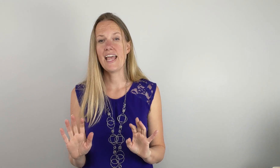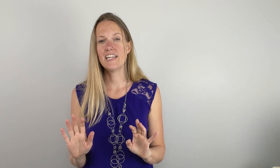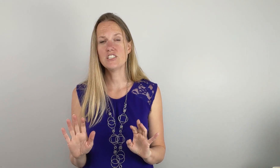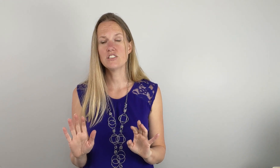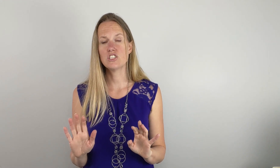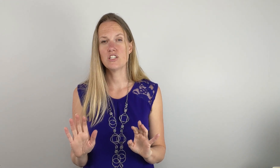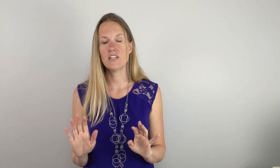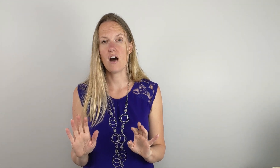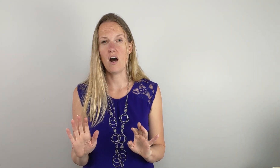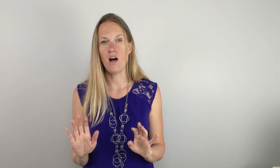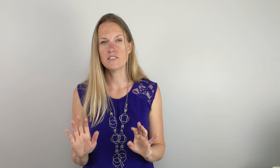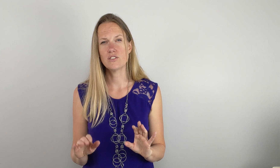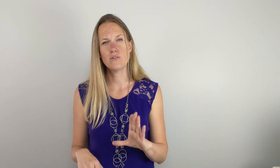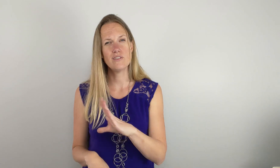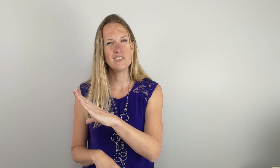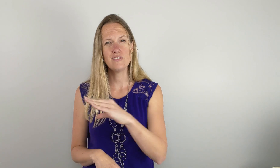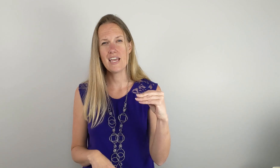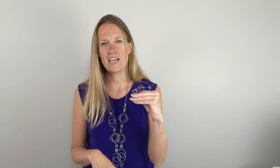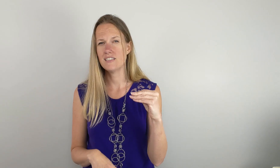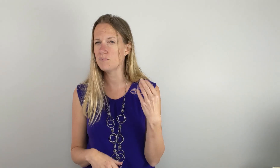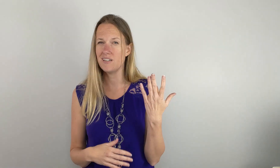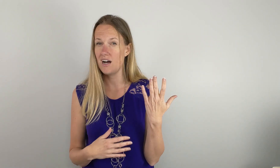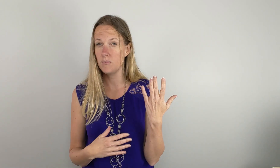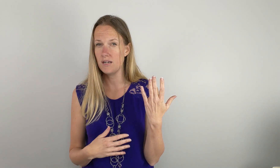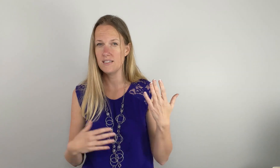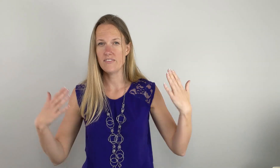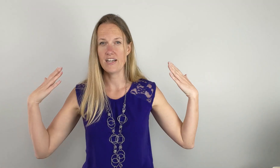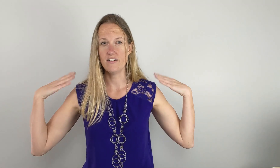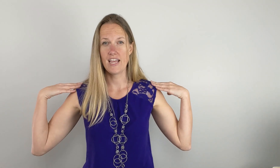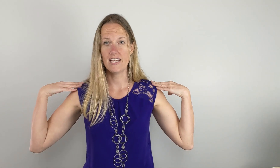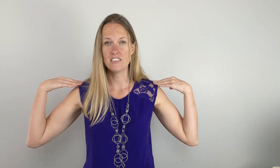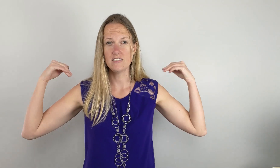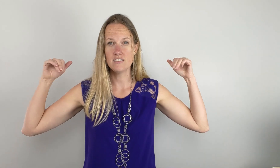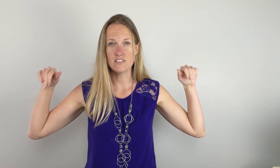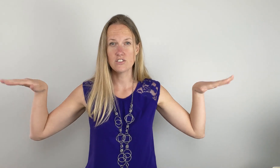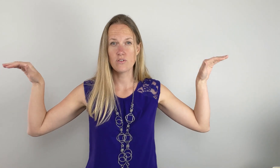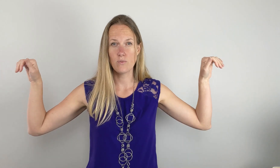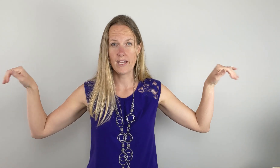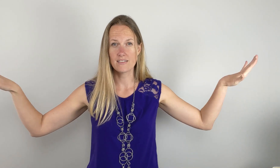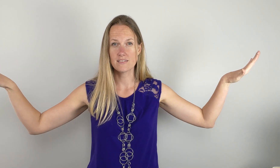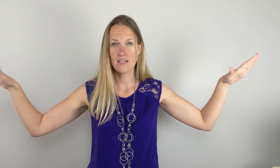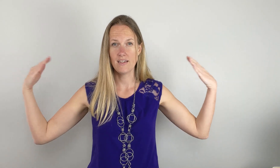angels stood in awe. So you can do and but I'll probably leave it out. Angels you show the wings. Okay.